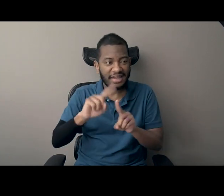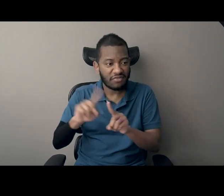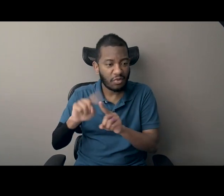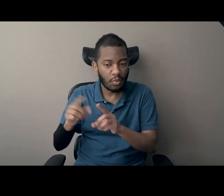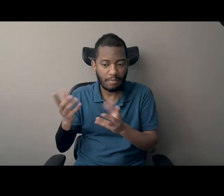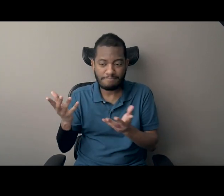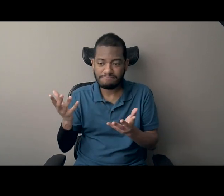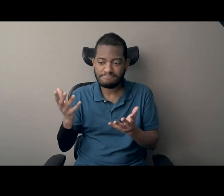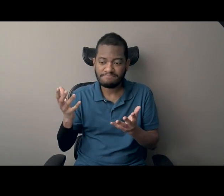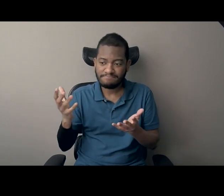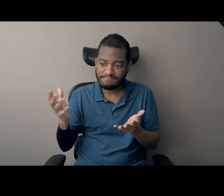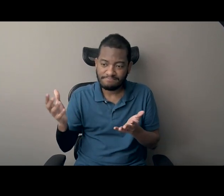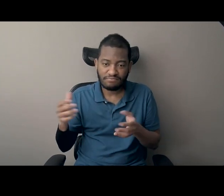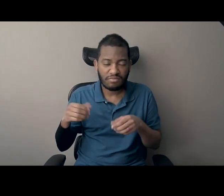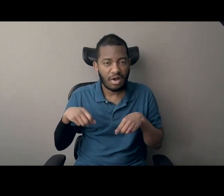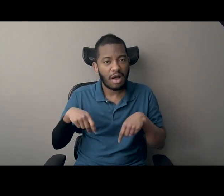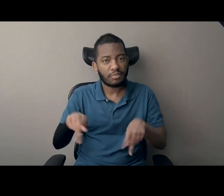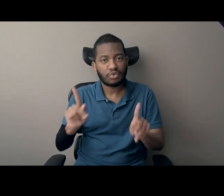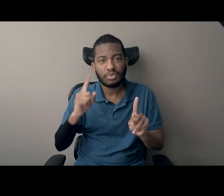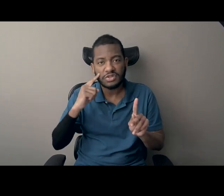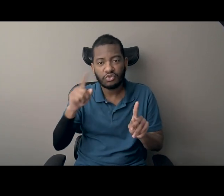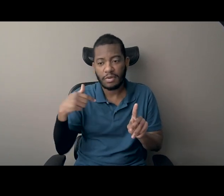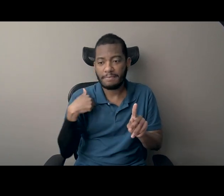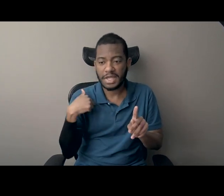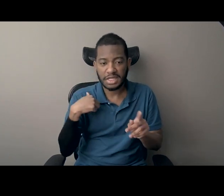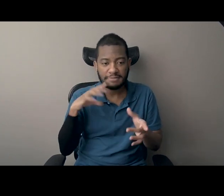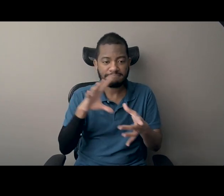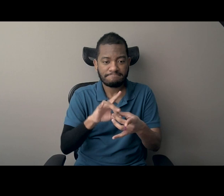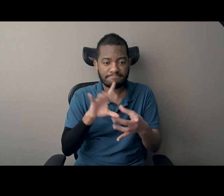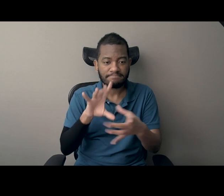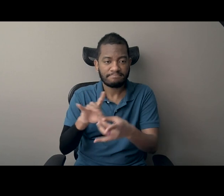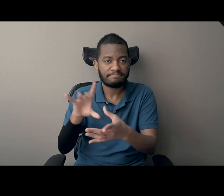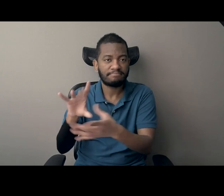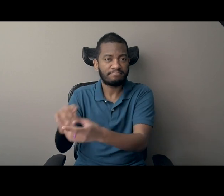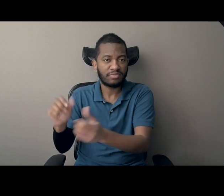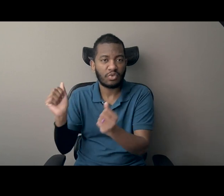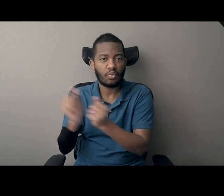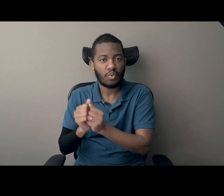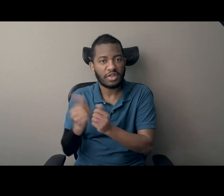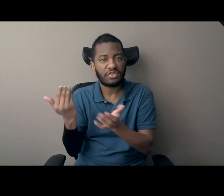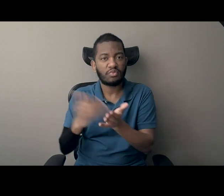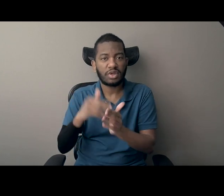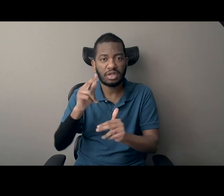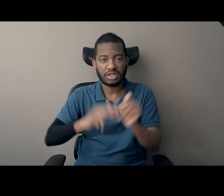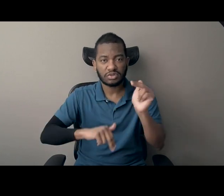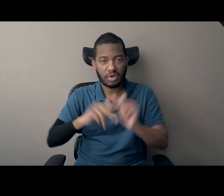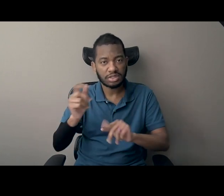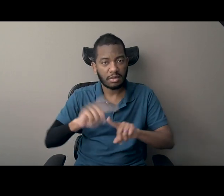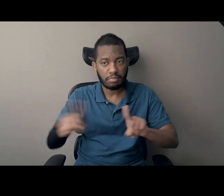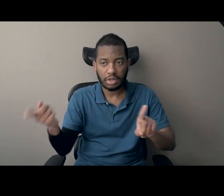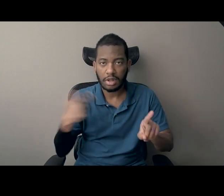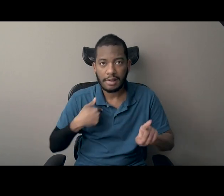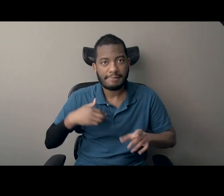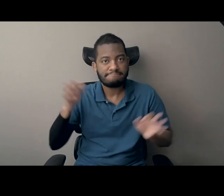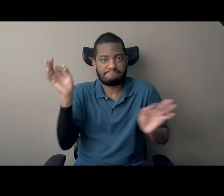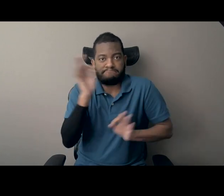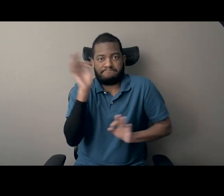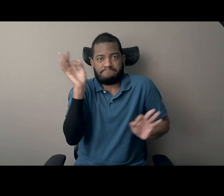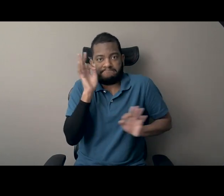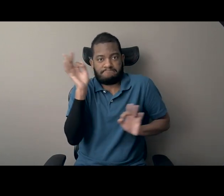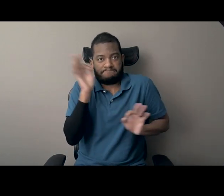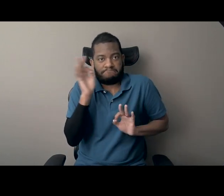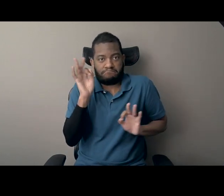really even being aware of how much my life intersected with a period 150 years ago.